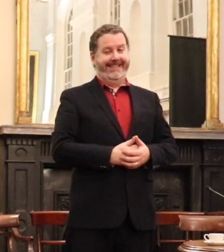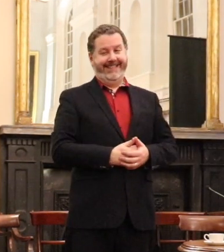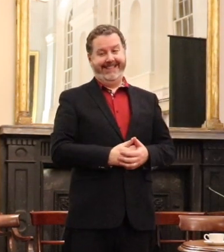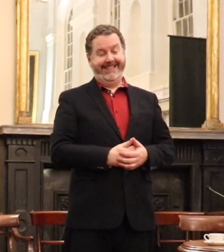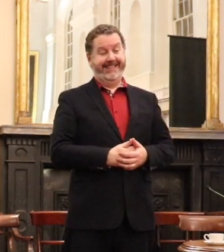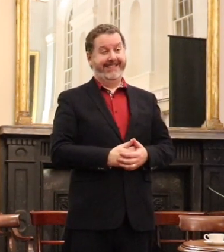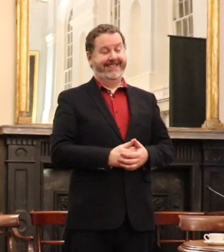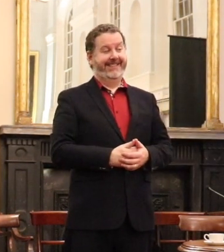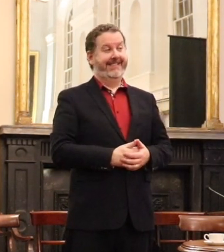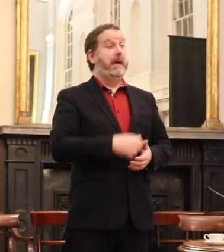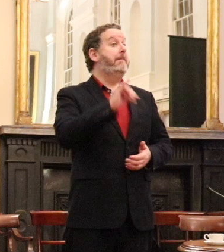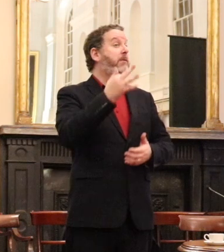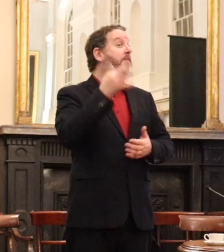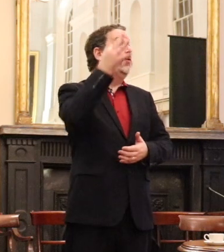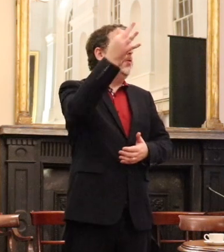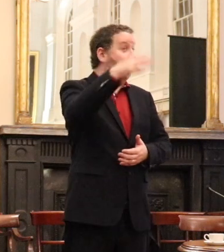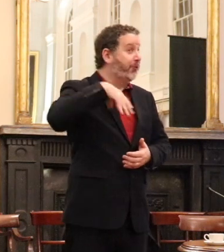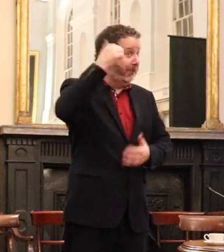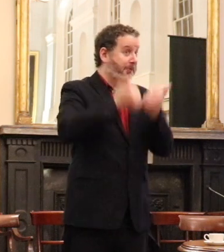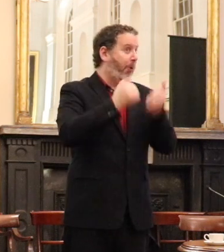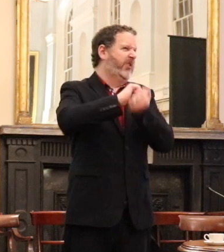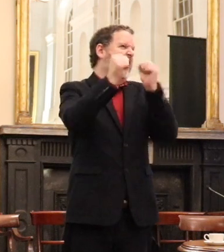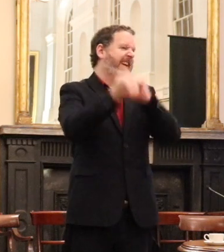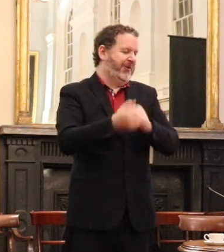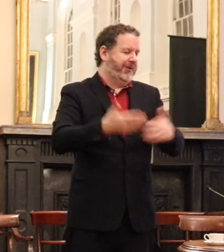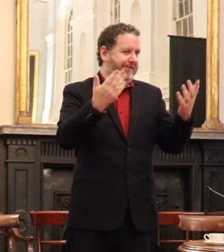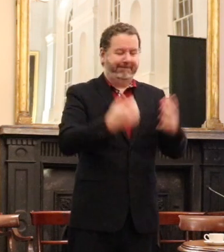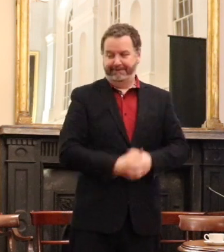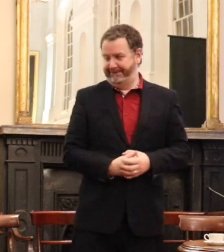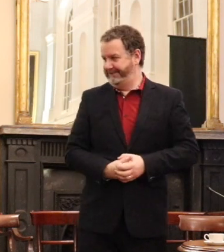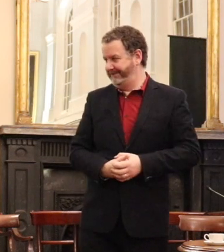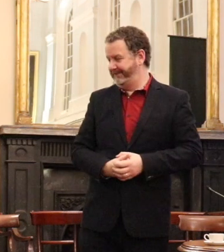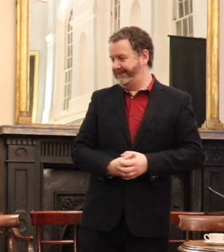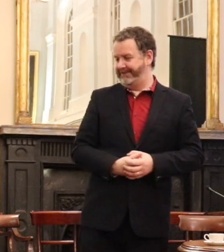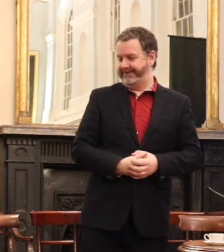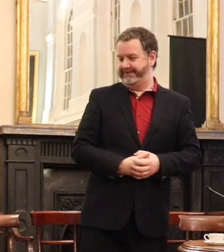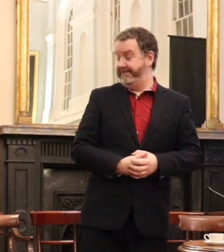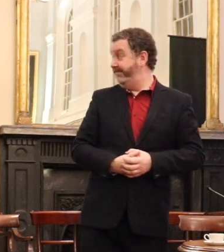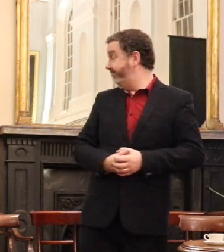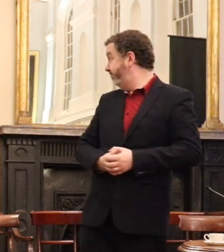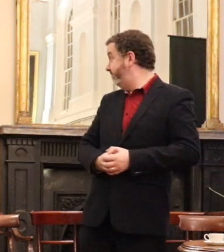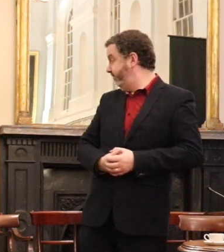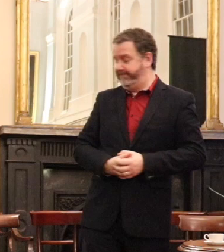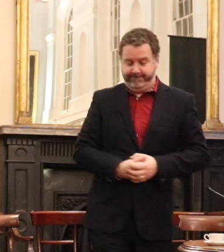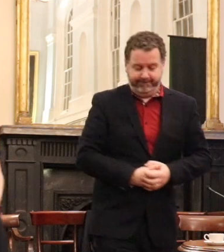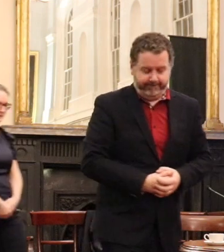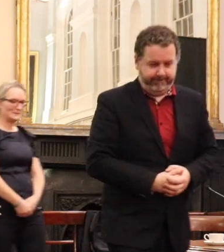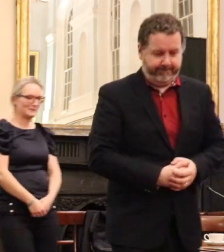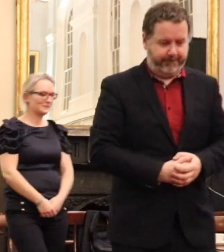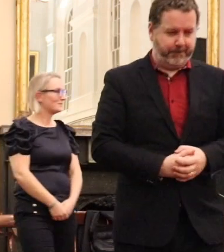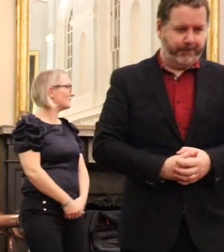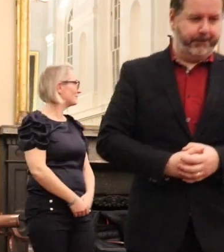maybe sometime in future. After that and with what was eventually the money that was secured from the